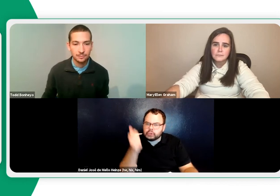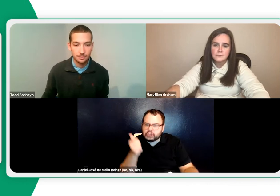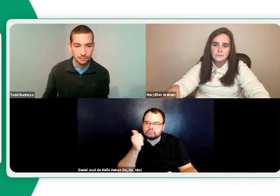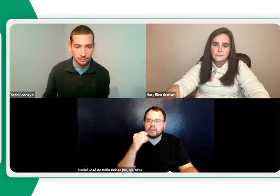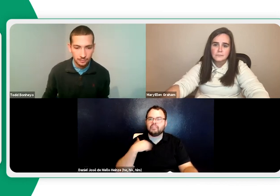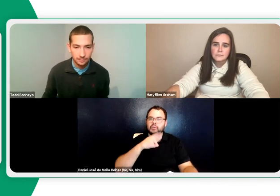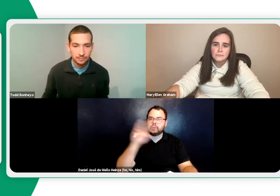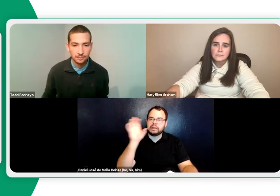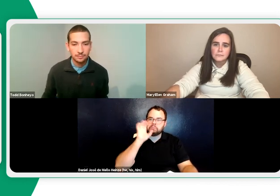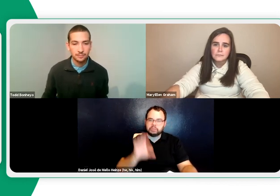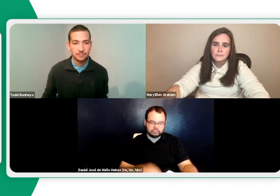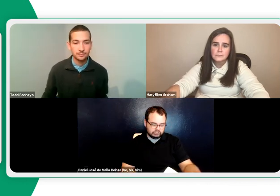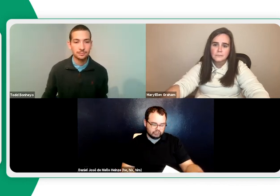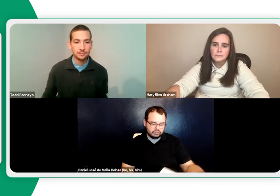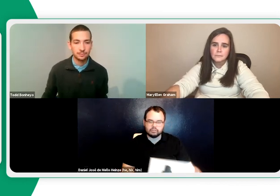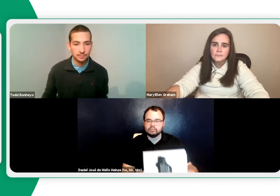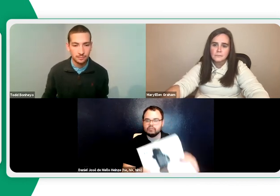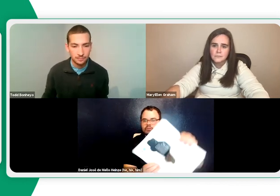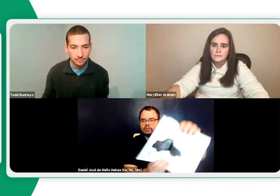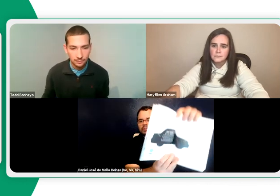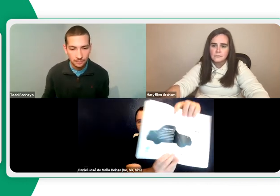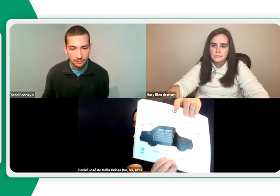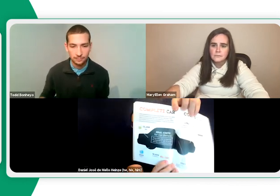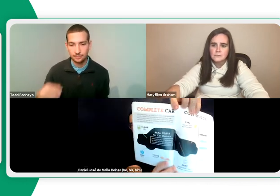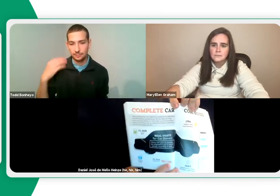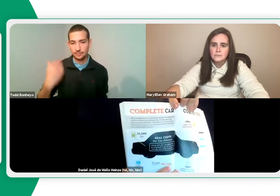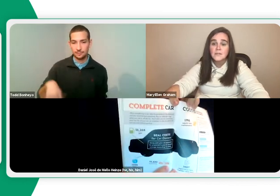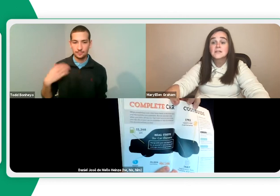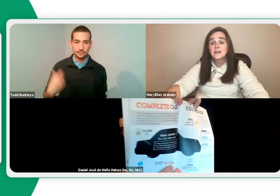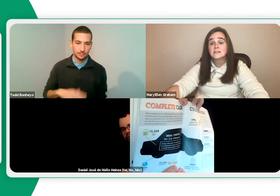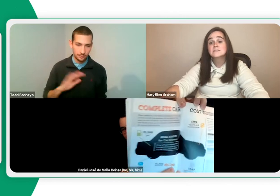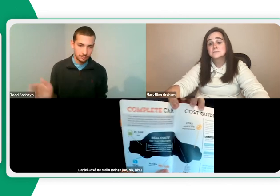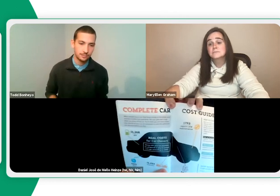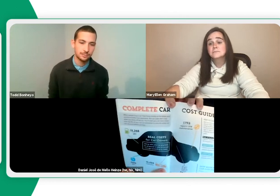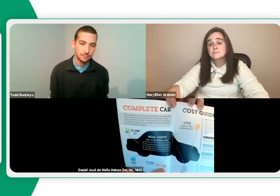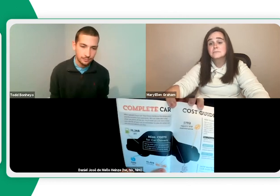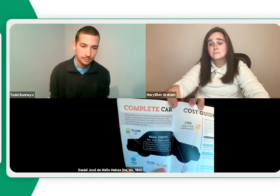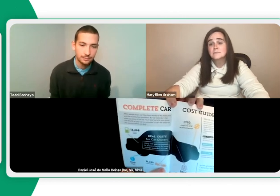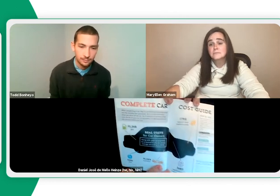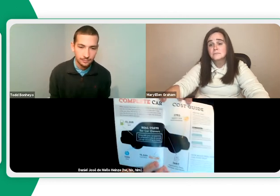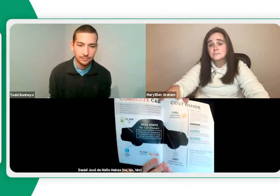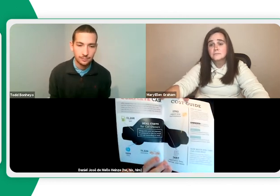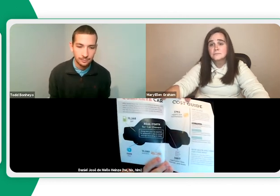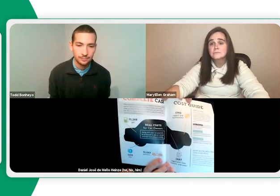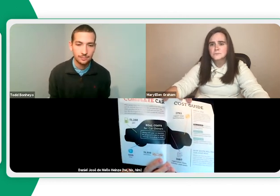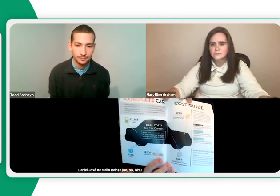buying. Yeah, what you need to purchase a car, and there's pictures. Oh, that's nice.